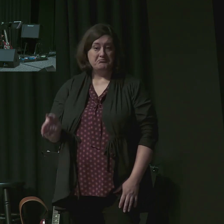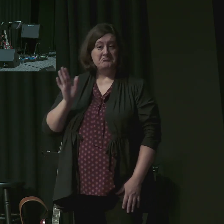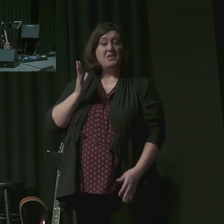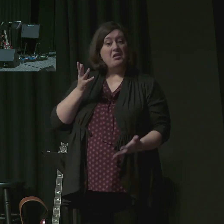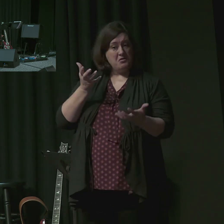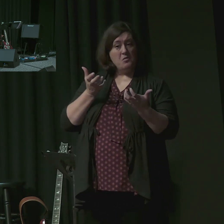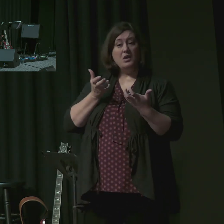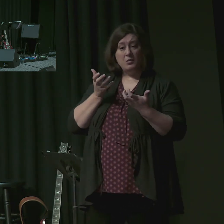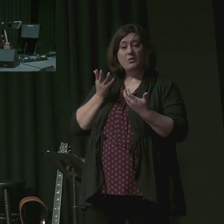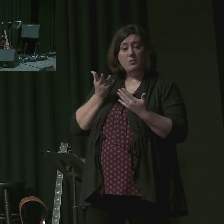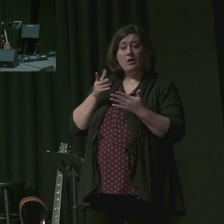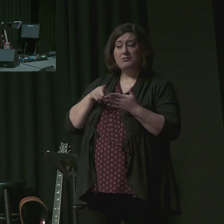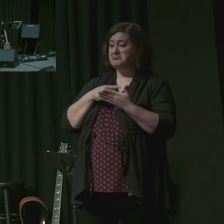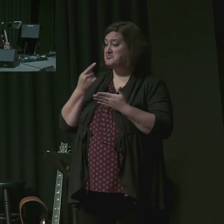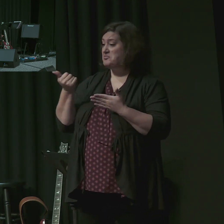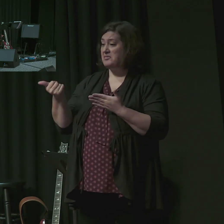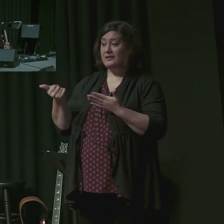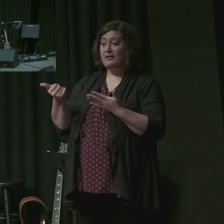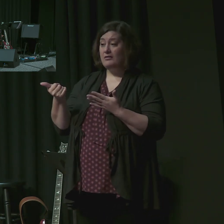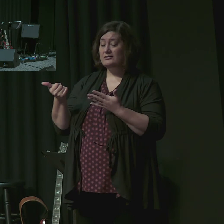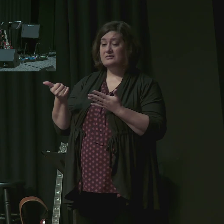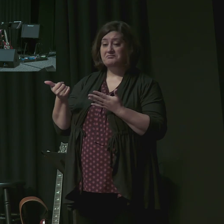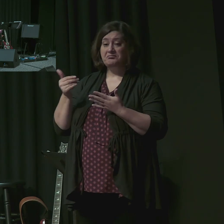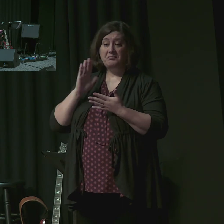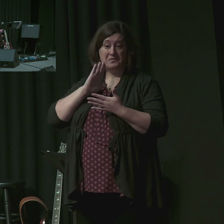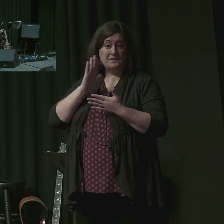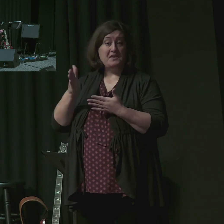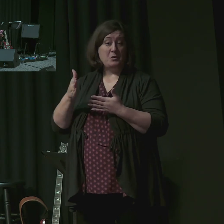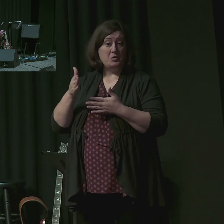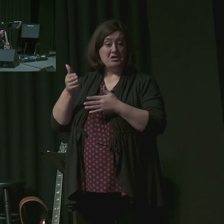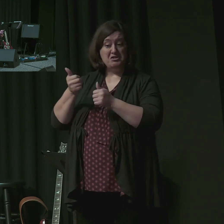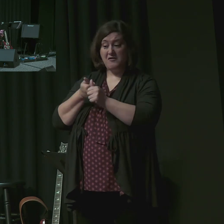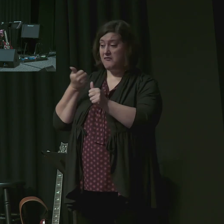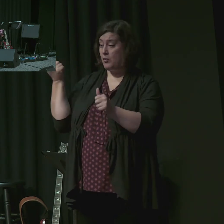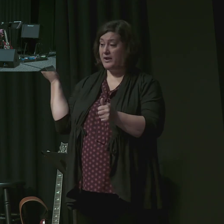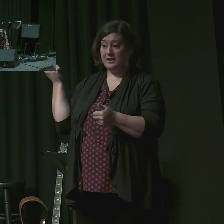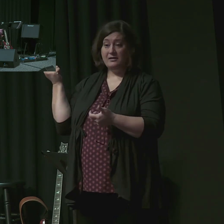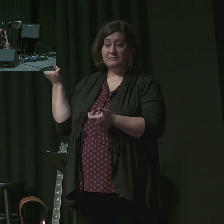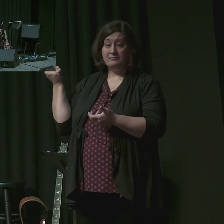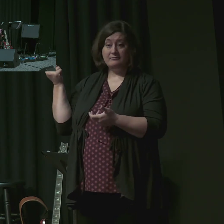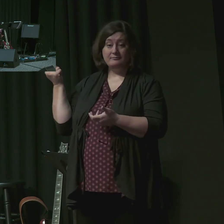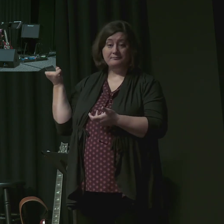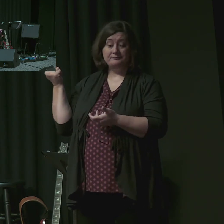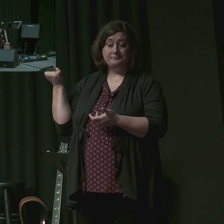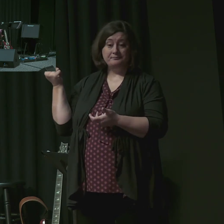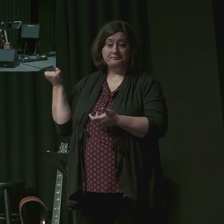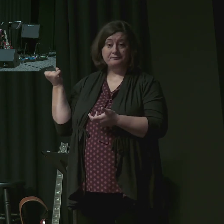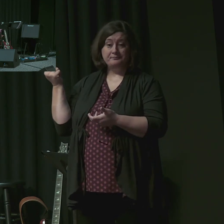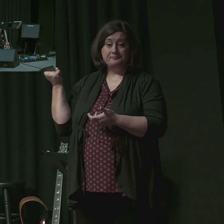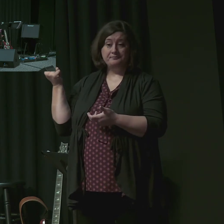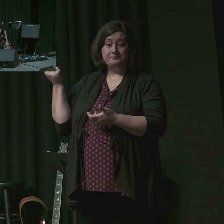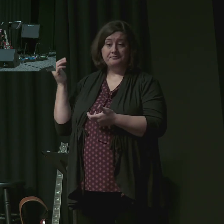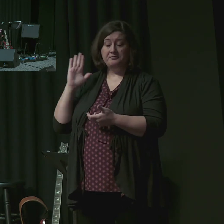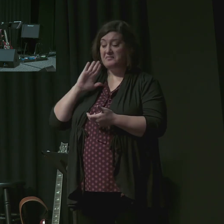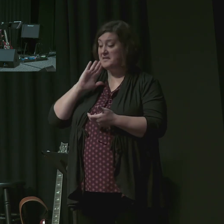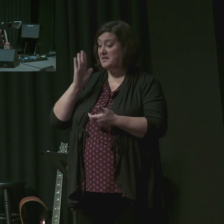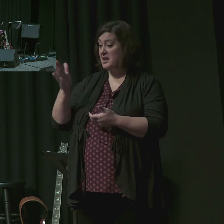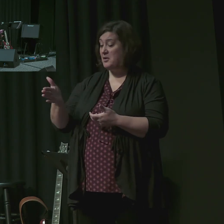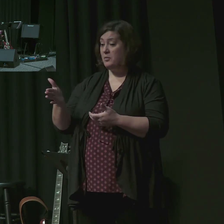They will hanker for something else and will do all they can to avoid it. This then is the environment in which you preach and in which